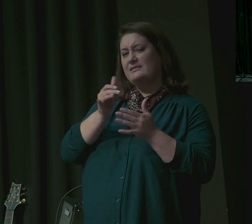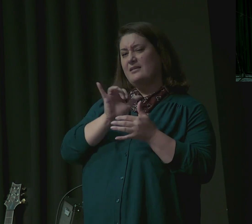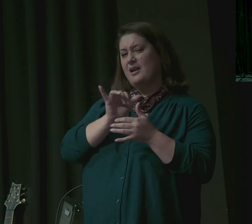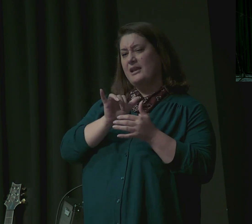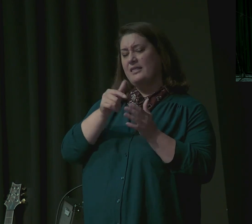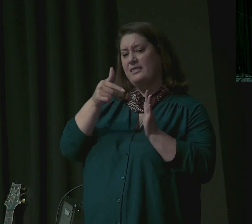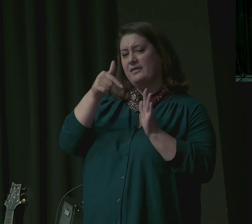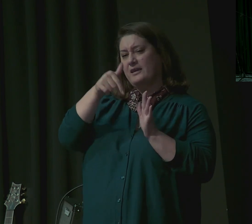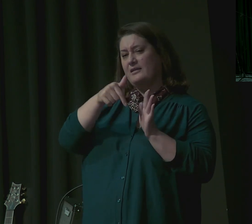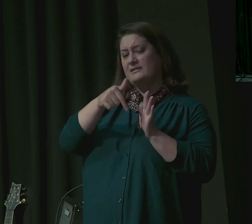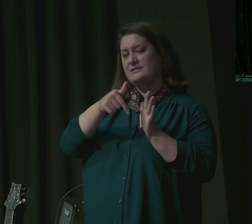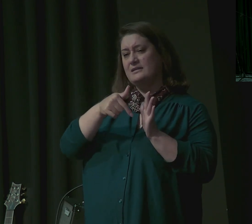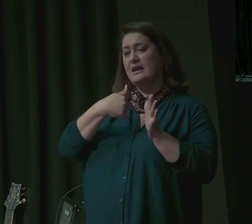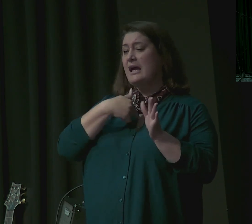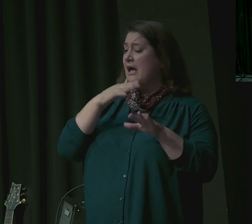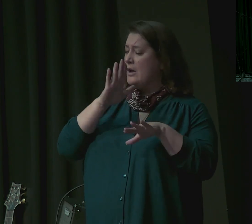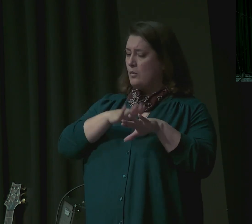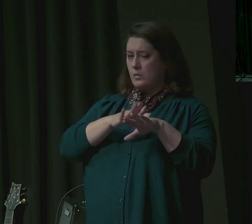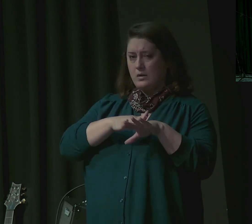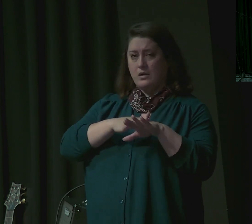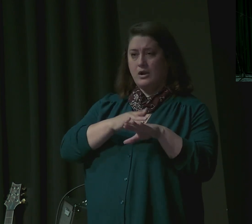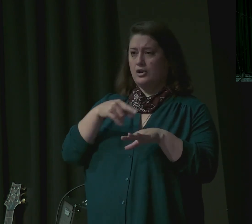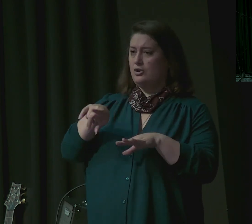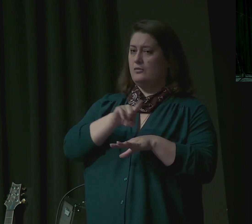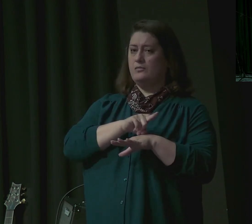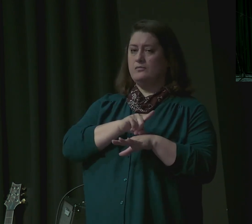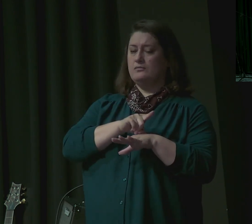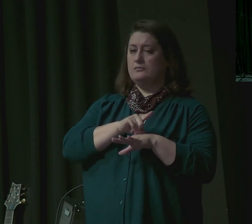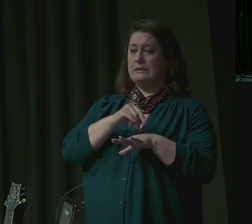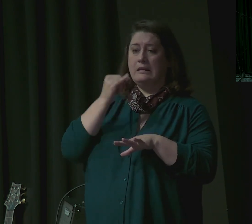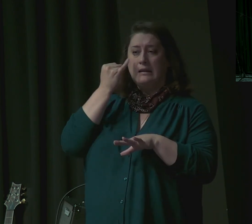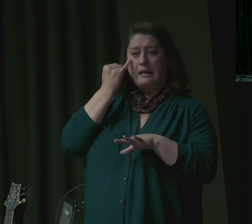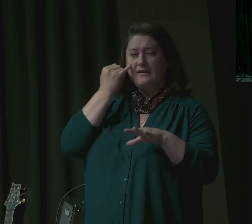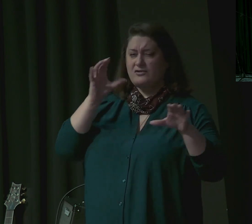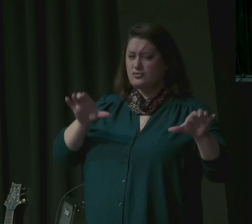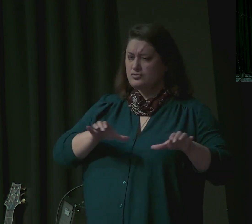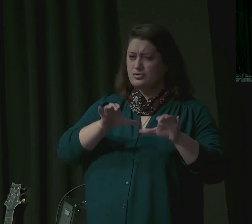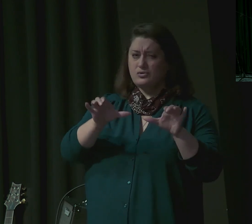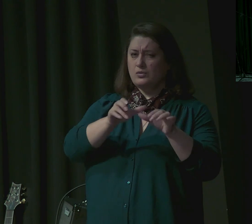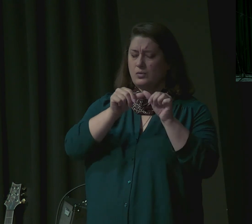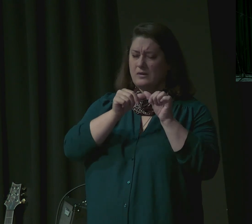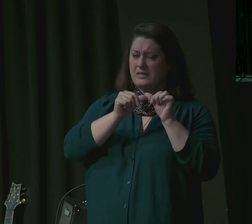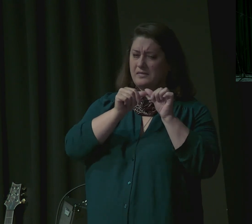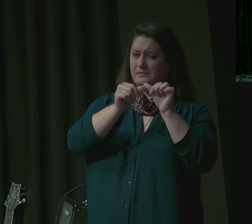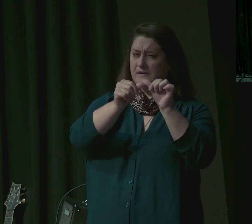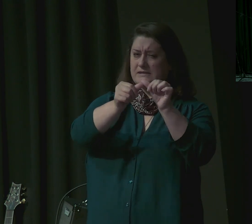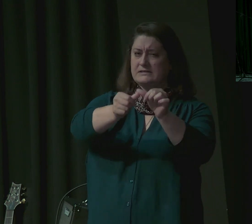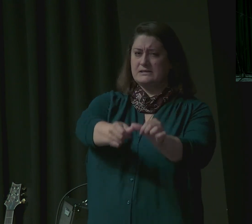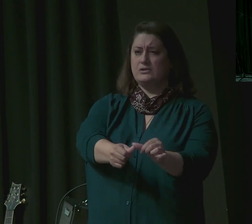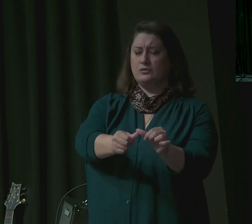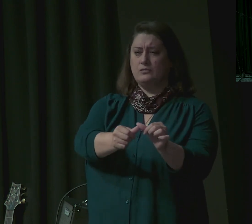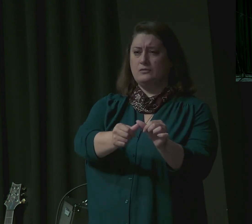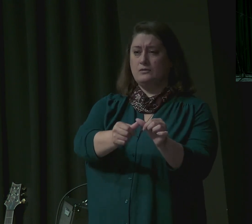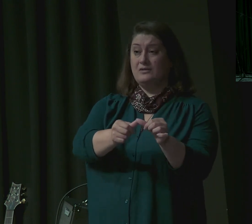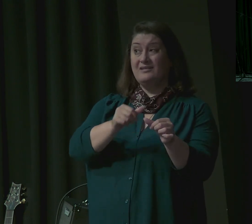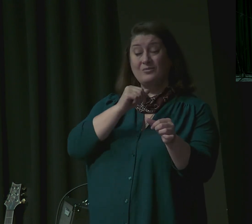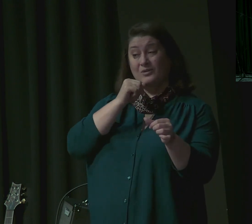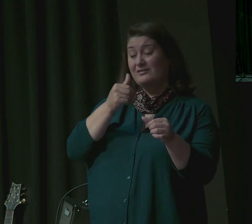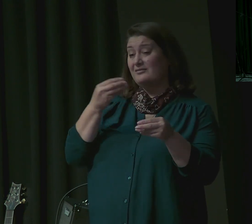warned you before that those who do such things meaning keep on doing such things will not inherit kingdom of God